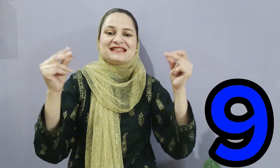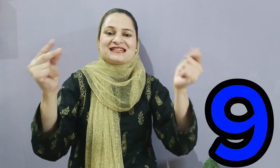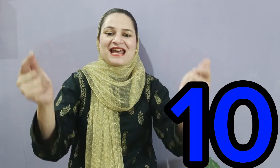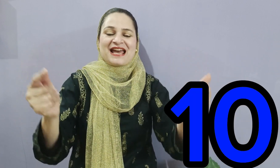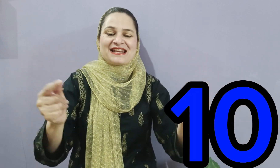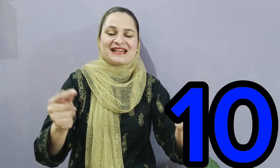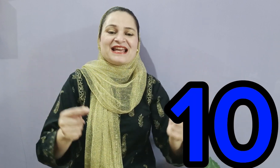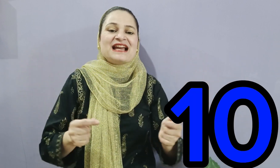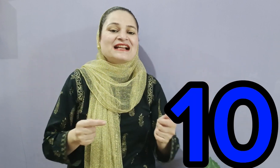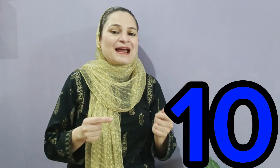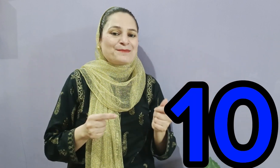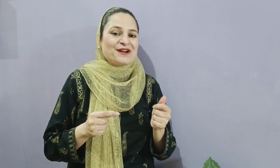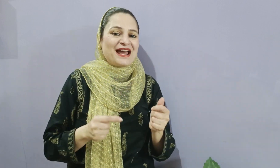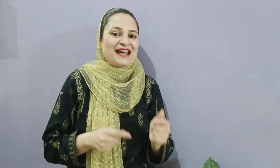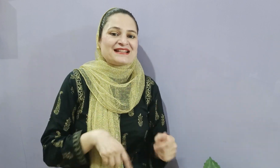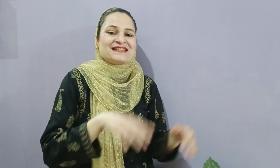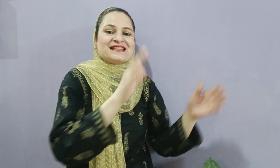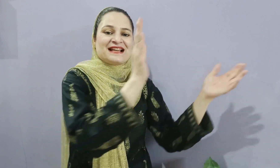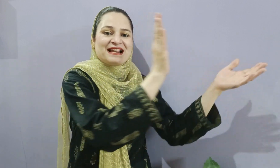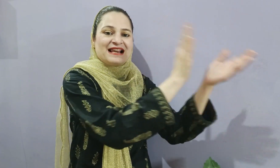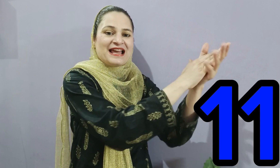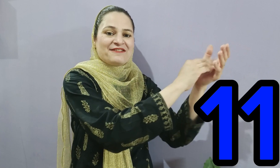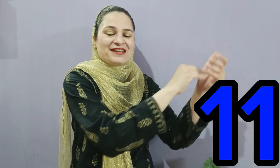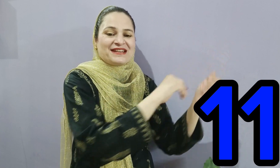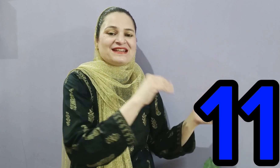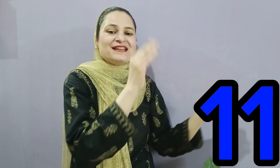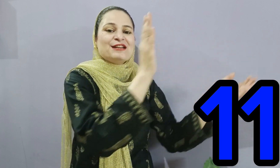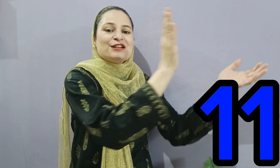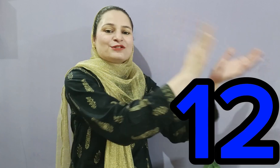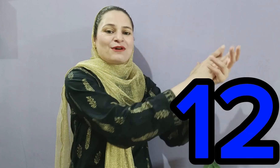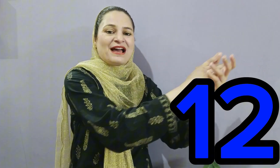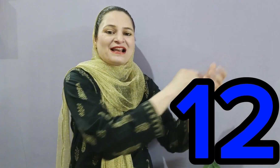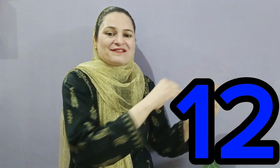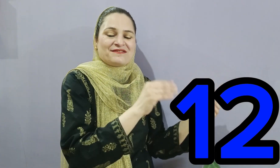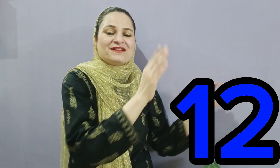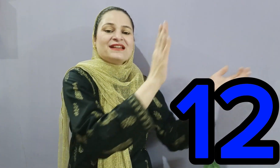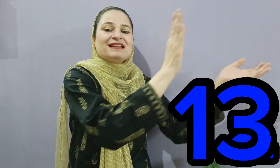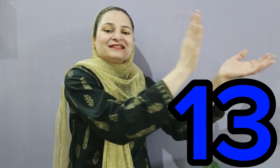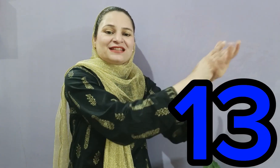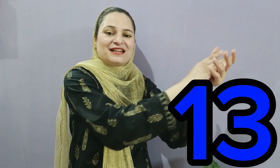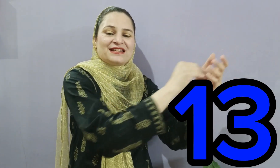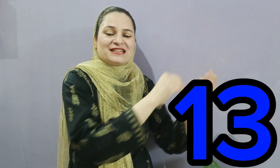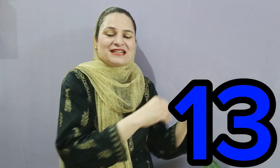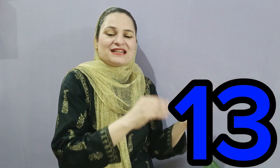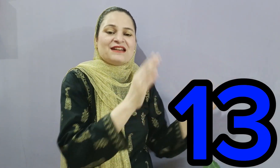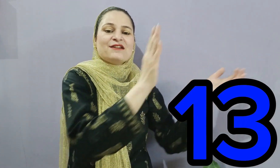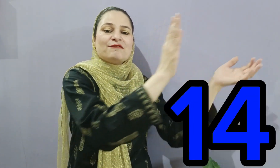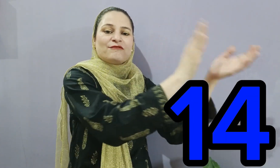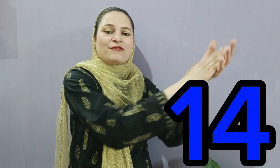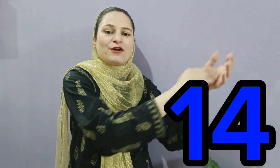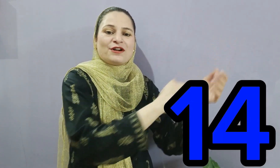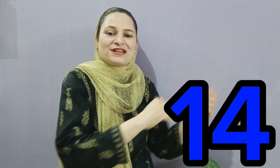10. Tap your hands, 11, 12, 13, 14,